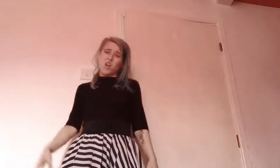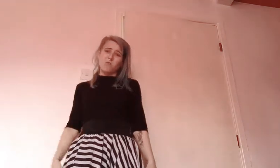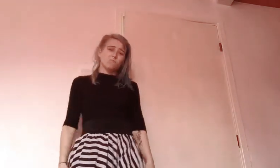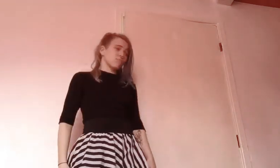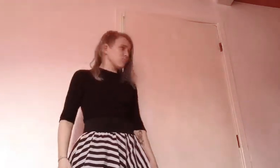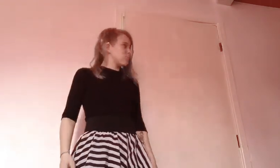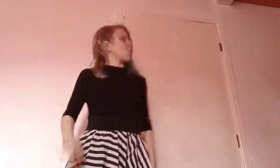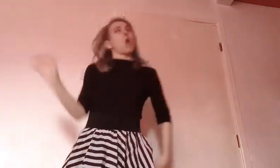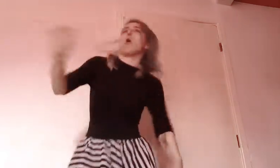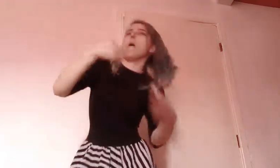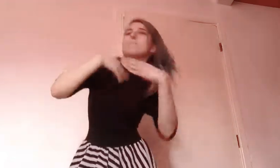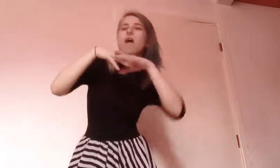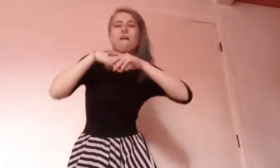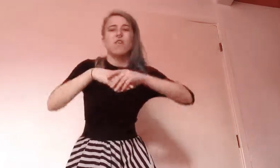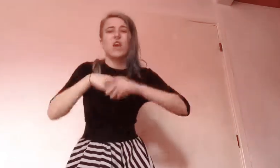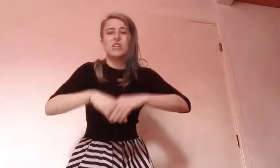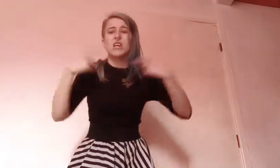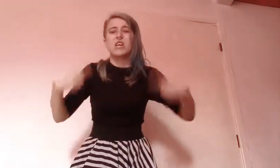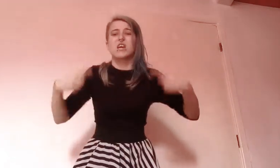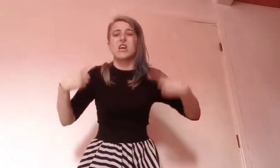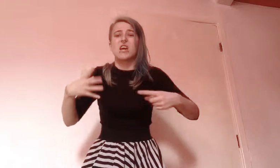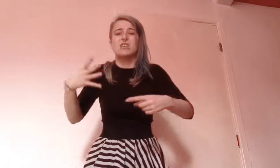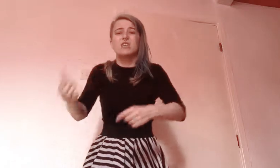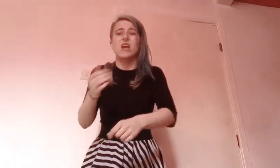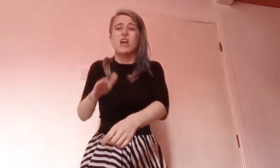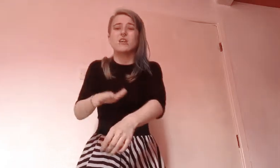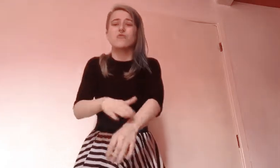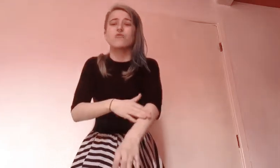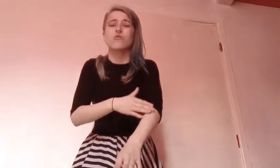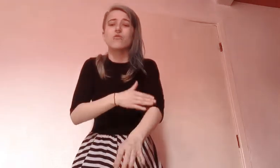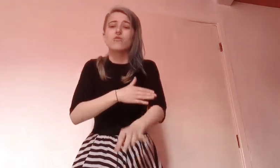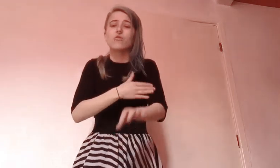All my friends are here and take it slow